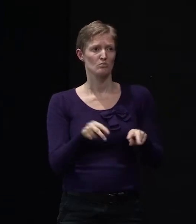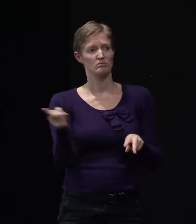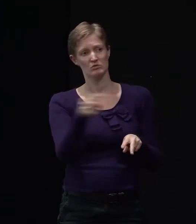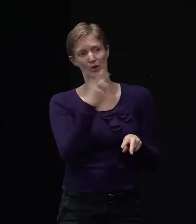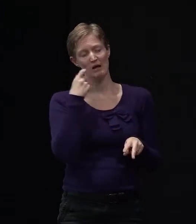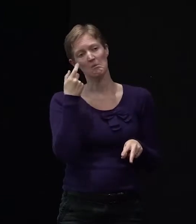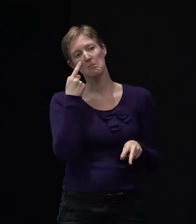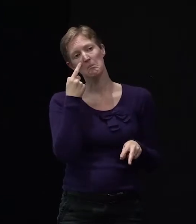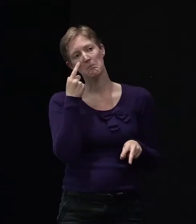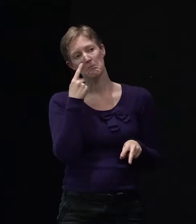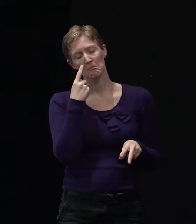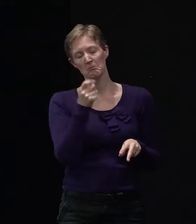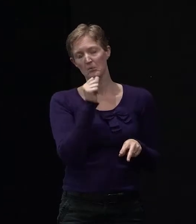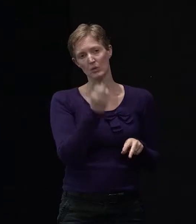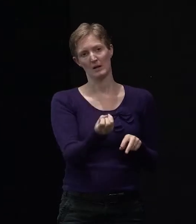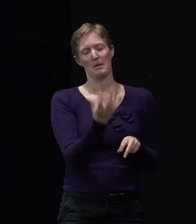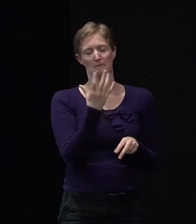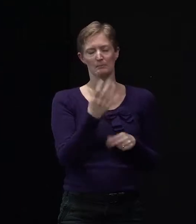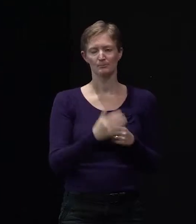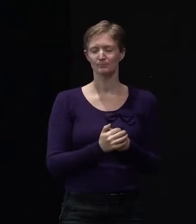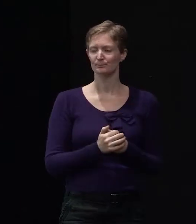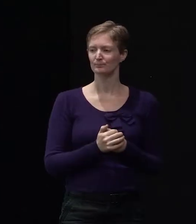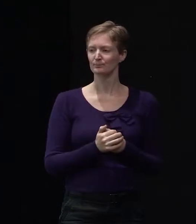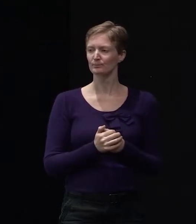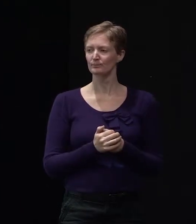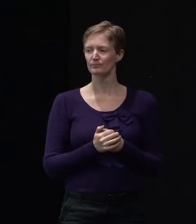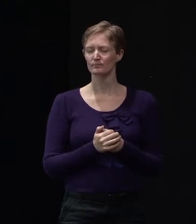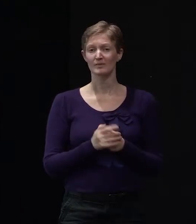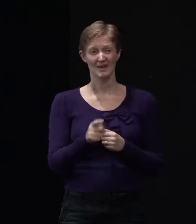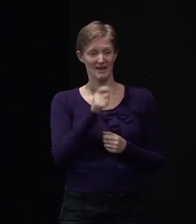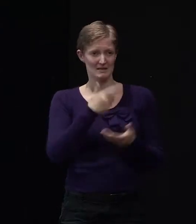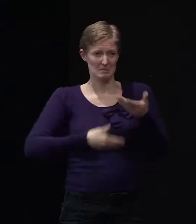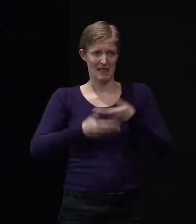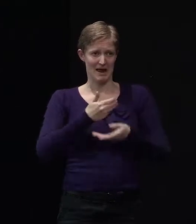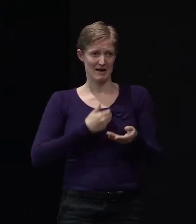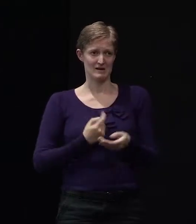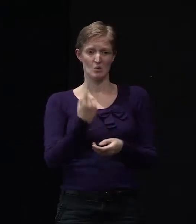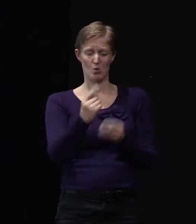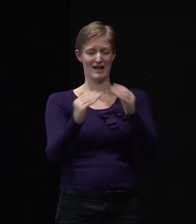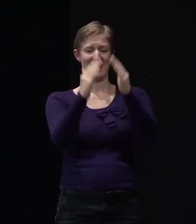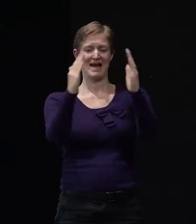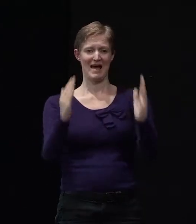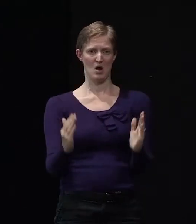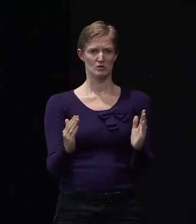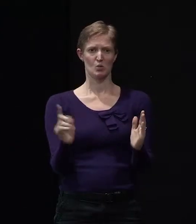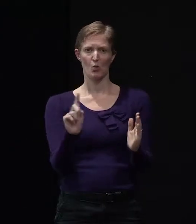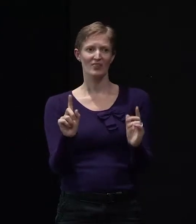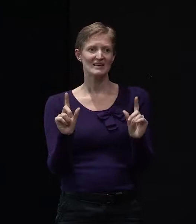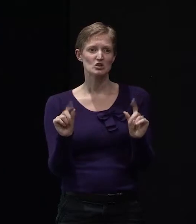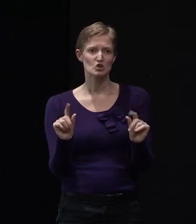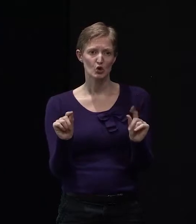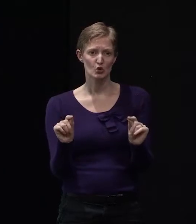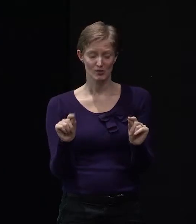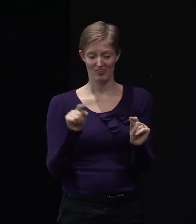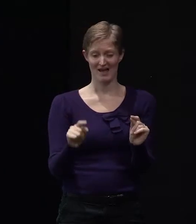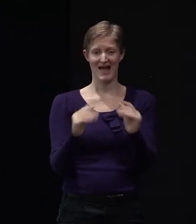Google it and up it will come. And it talks through all of the things that they did in a house in Huntsbury, that's why it's called the Huntsbury project,